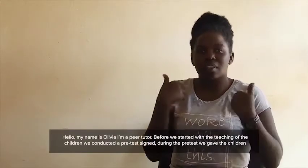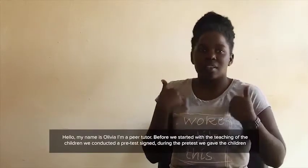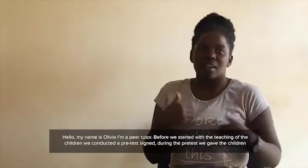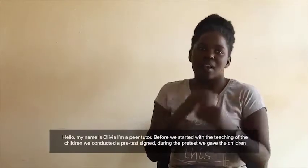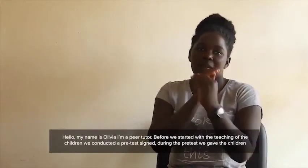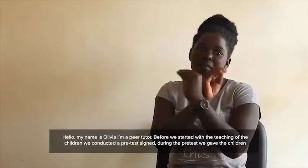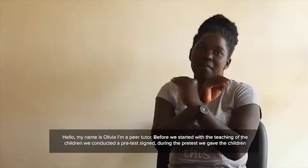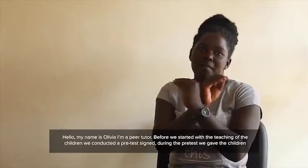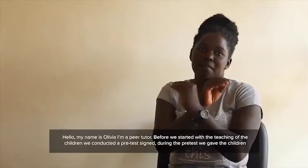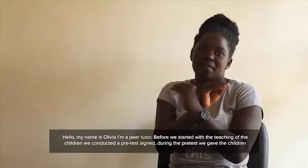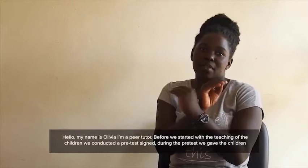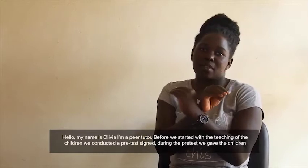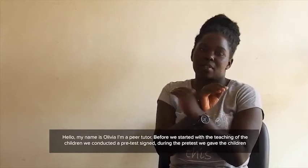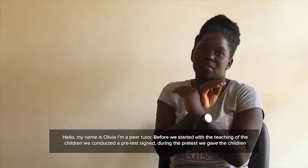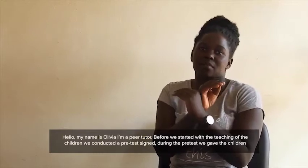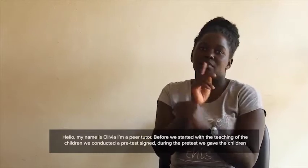I'm a peer-to-peer tutor.